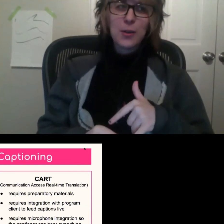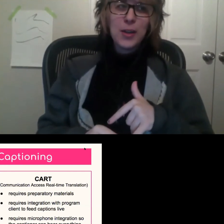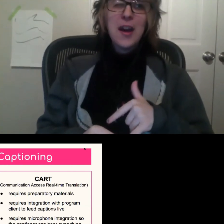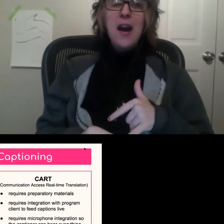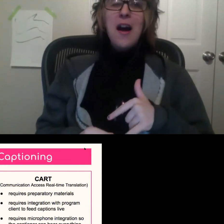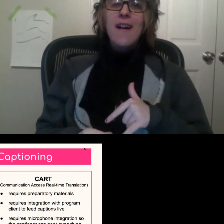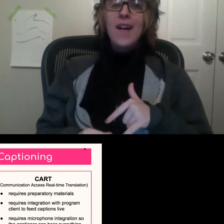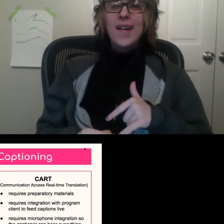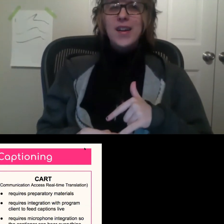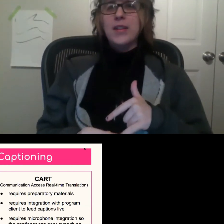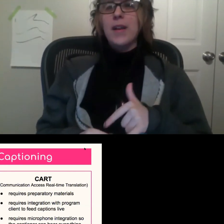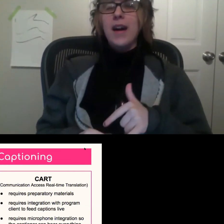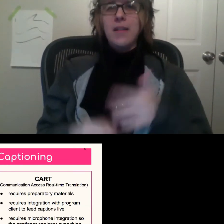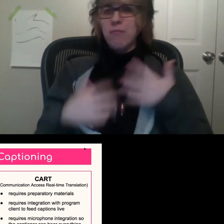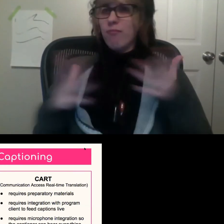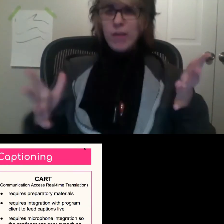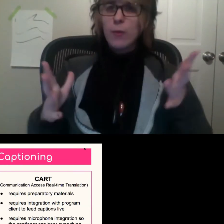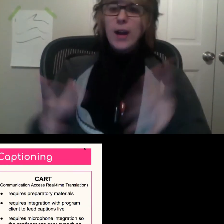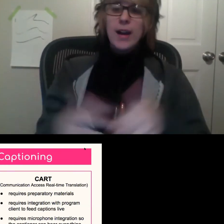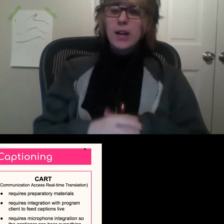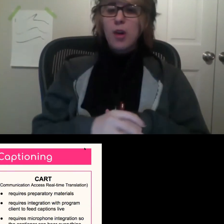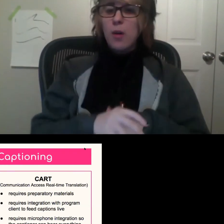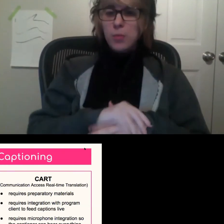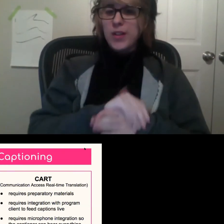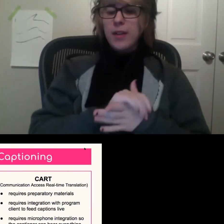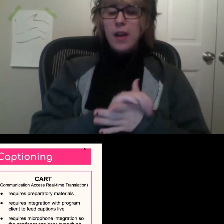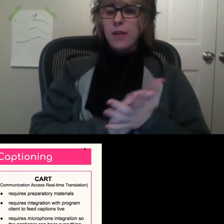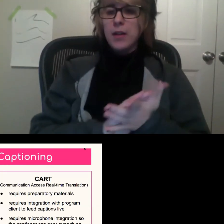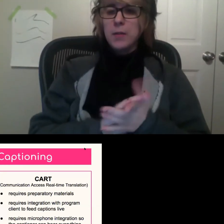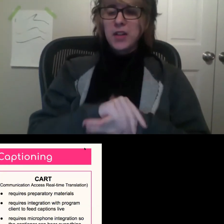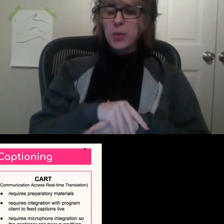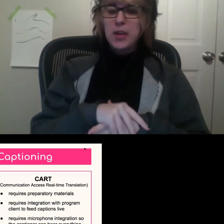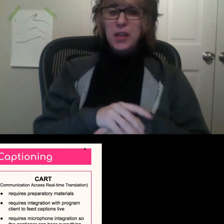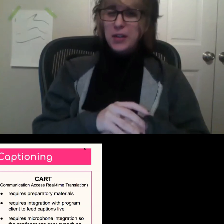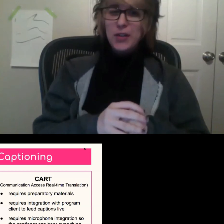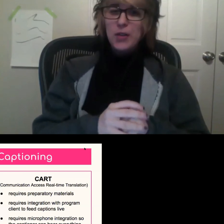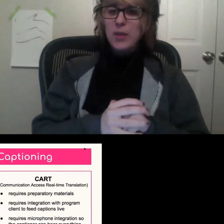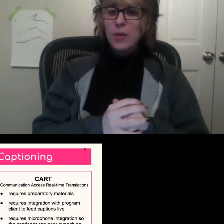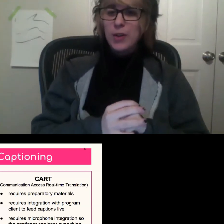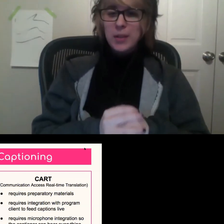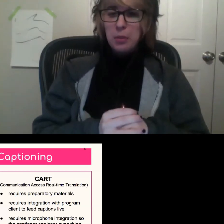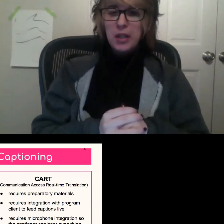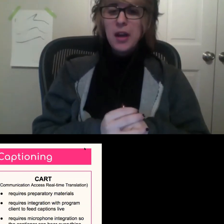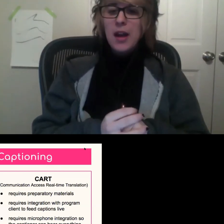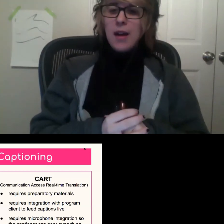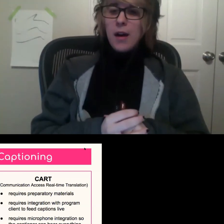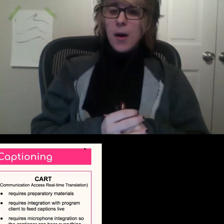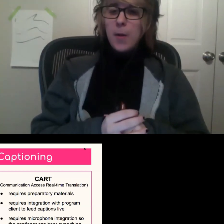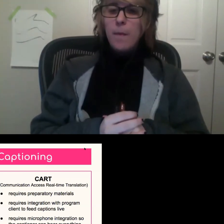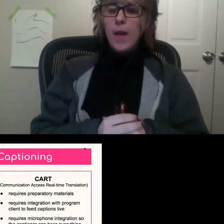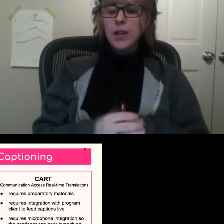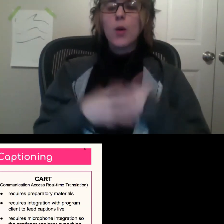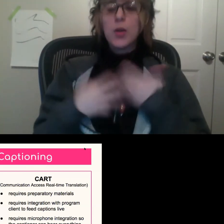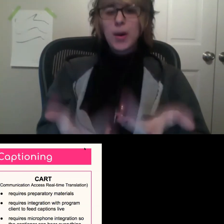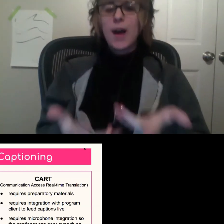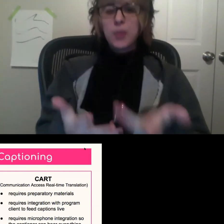necessarily. Uh, and I never had any problems and they explained things to me very simply. Um, and you also have to